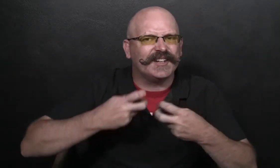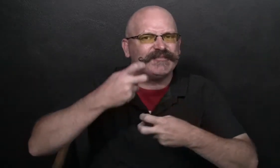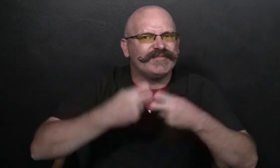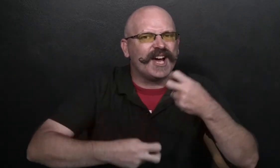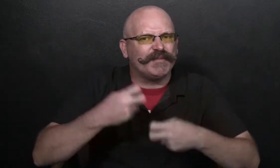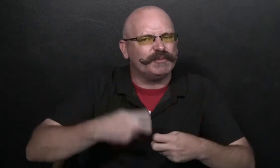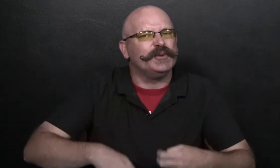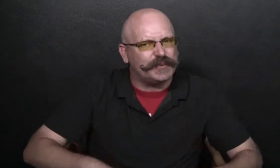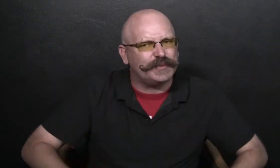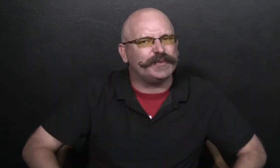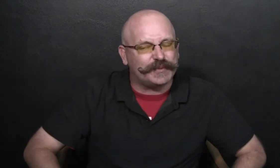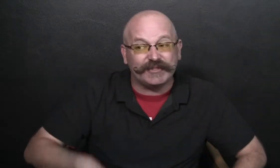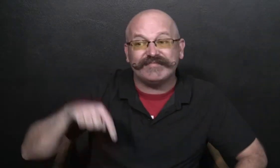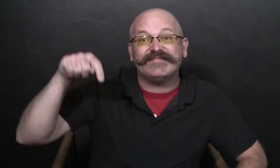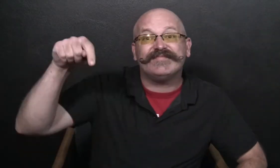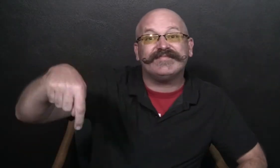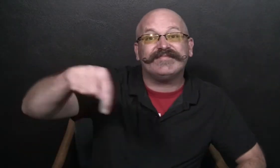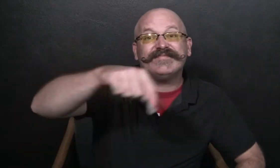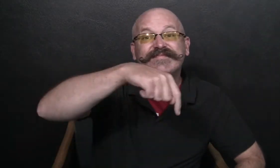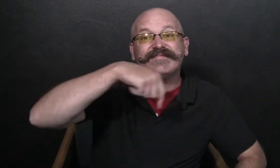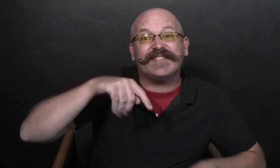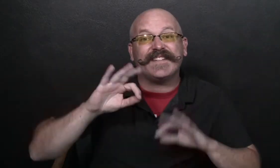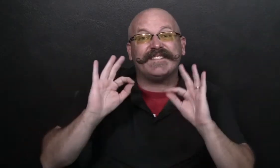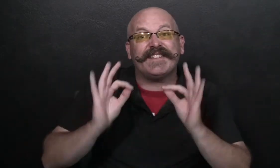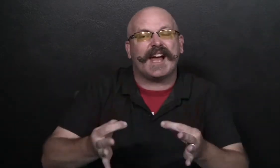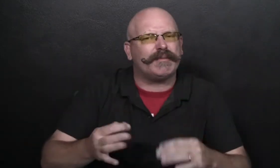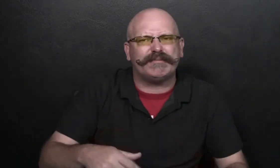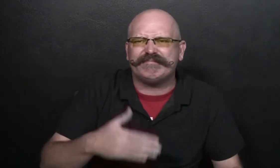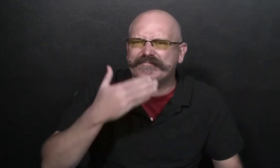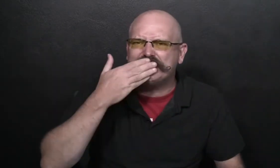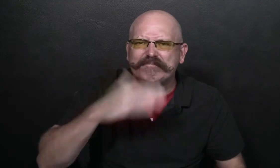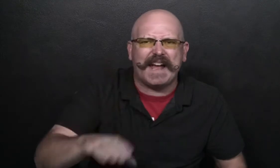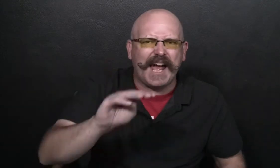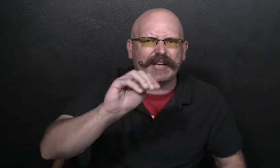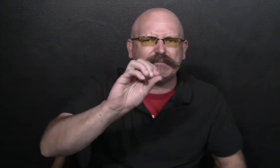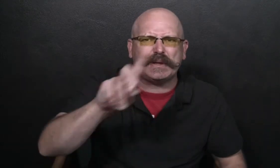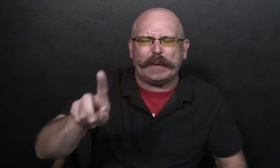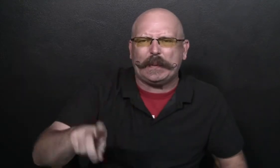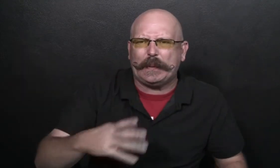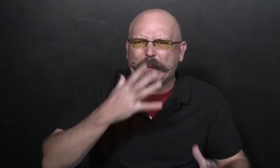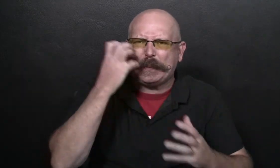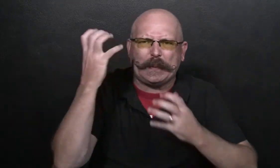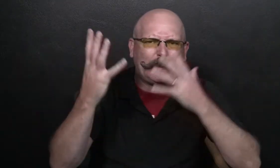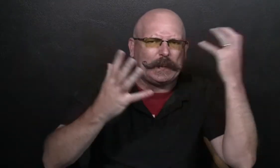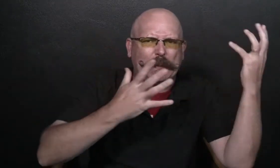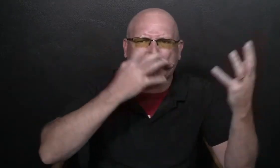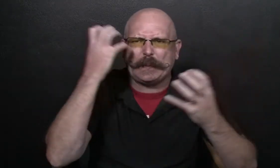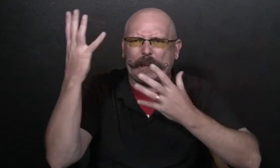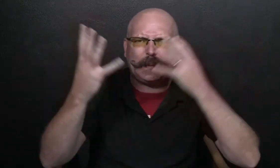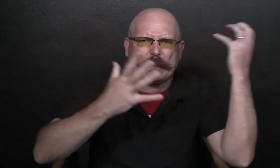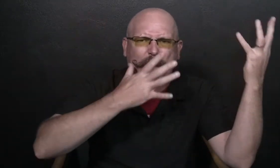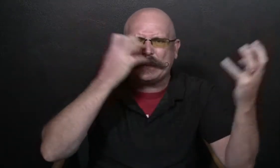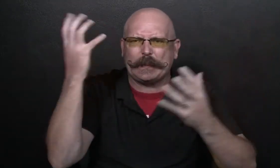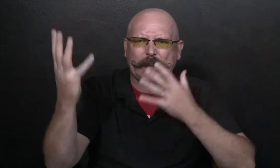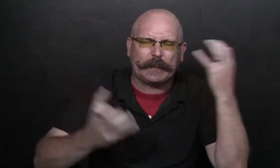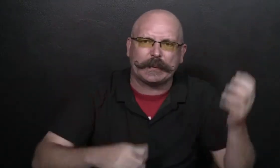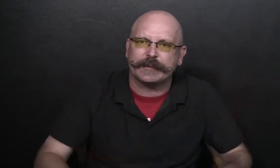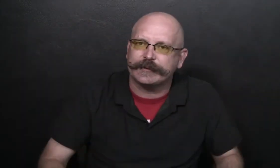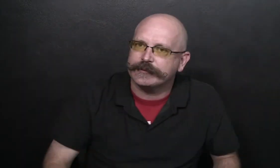At Sam's house, they were also having problems. There were times when everyone was in a